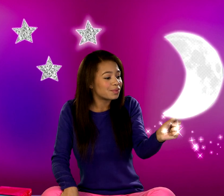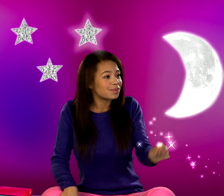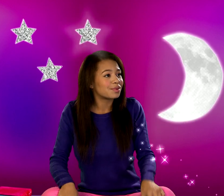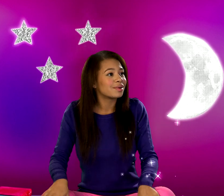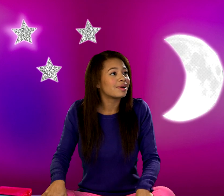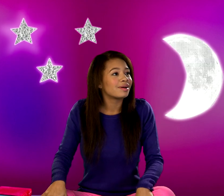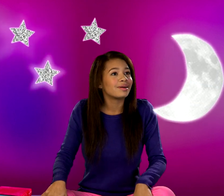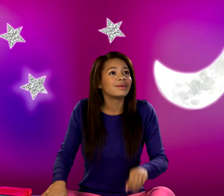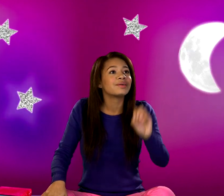The moon